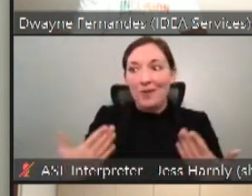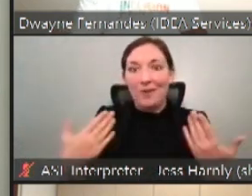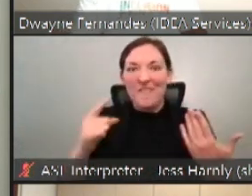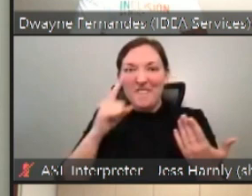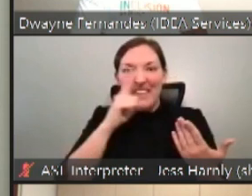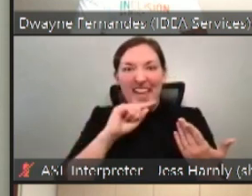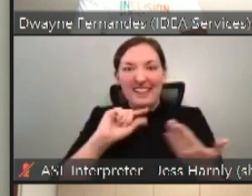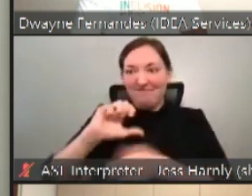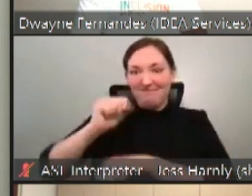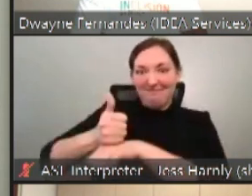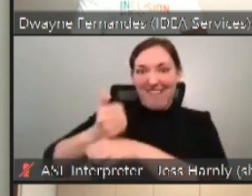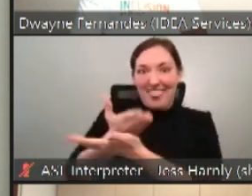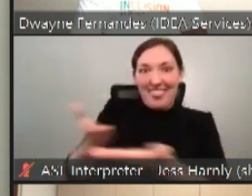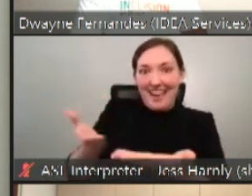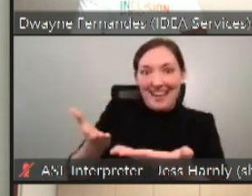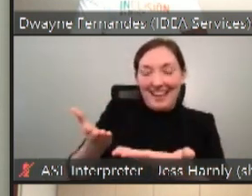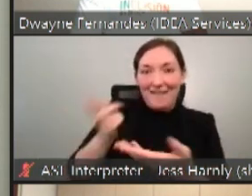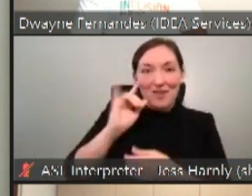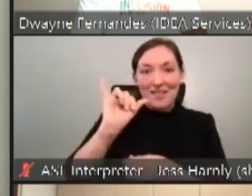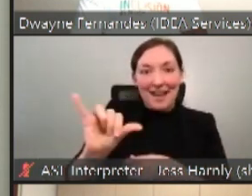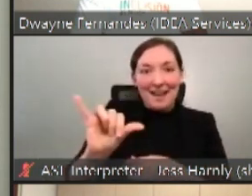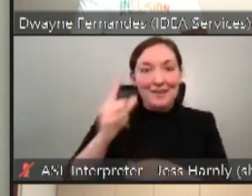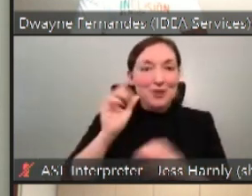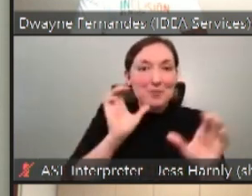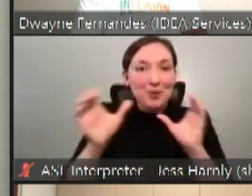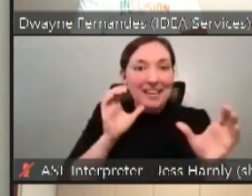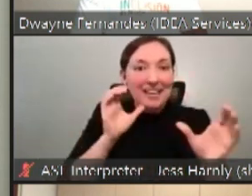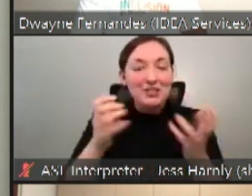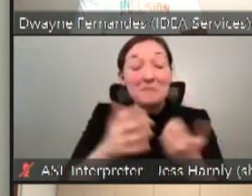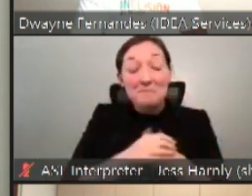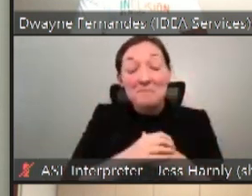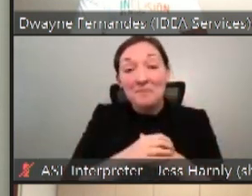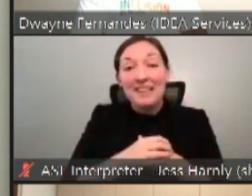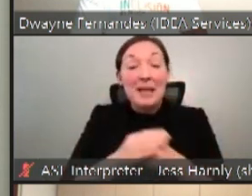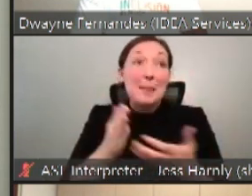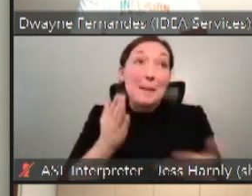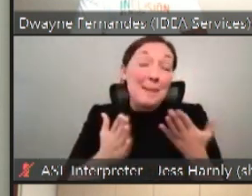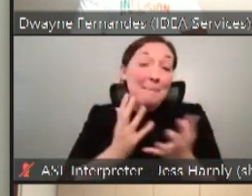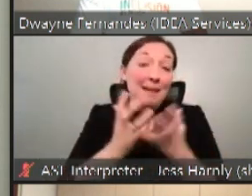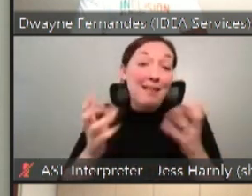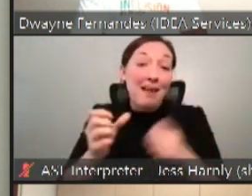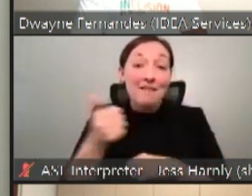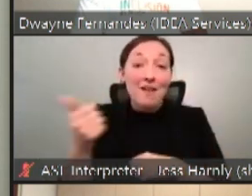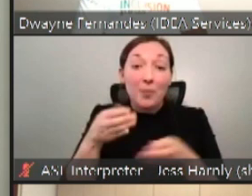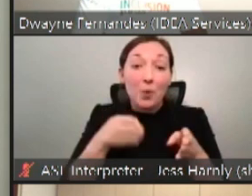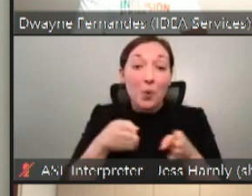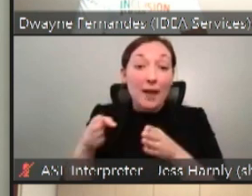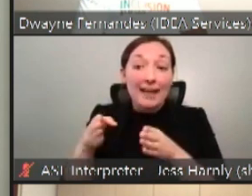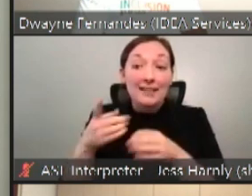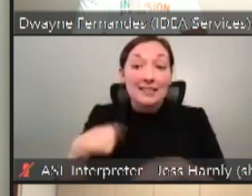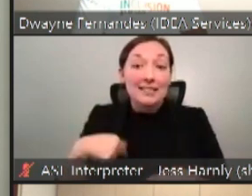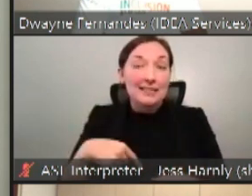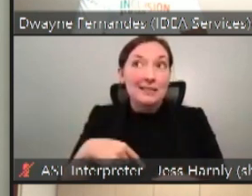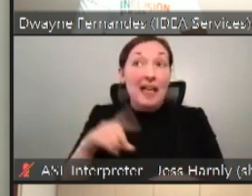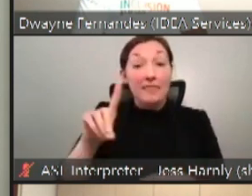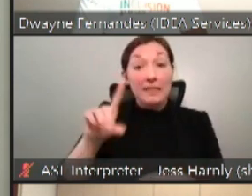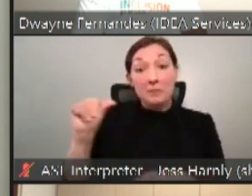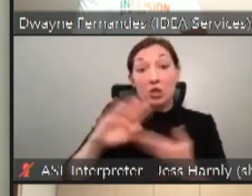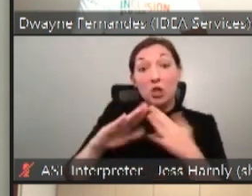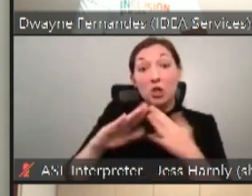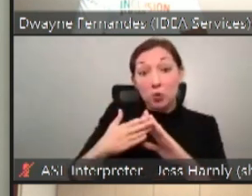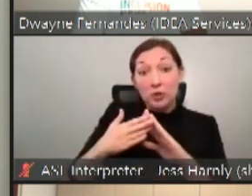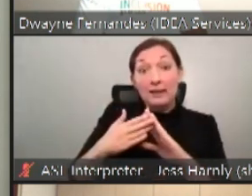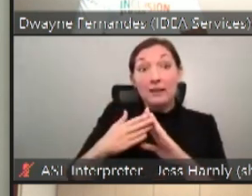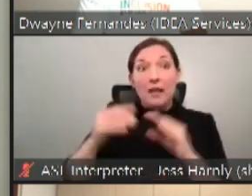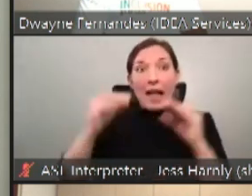prosthesis to be able to communicate. And there might be a lot of other ways in which the disability community